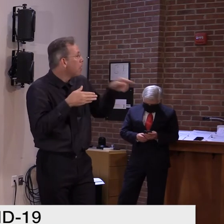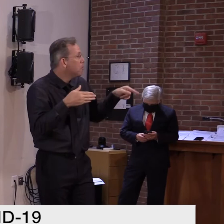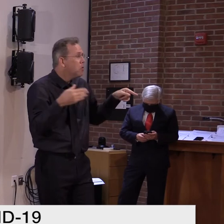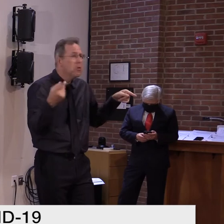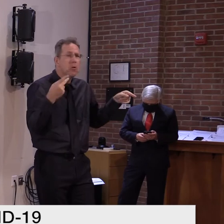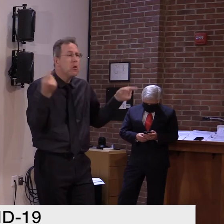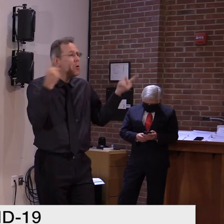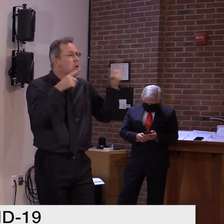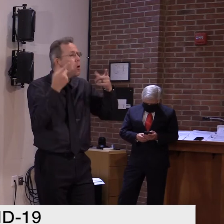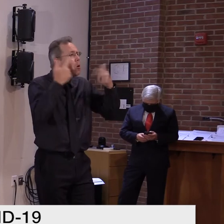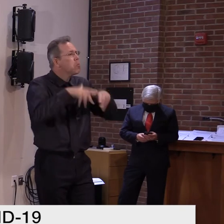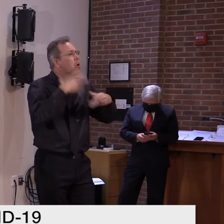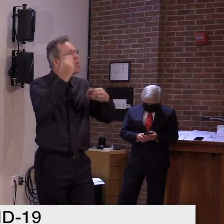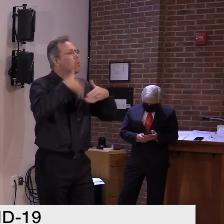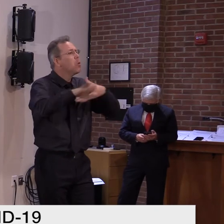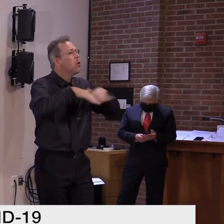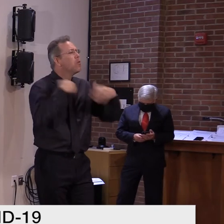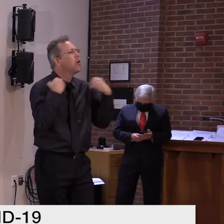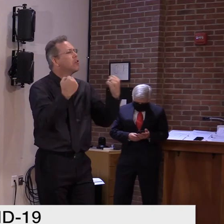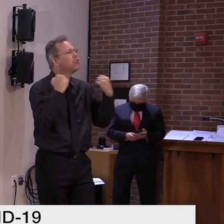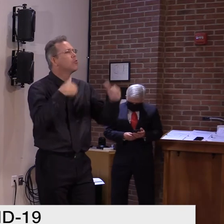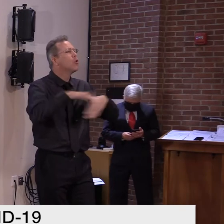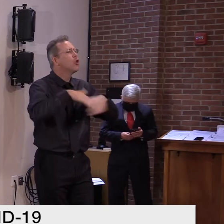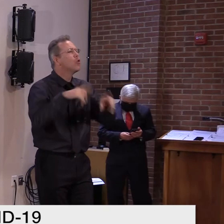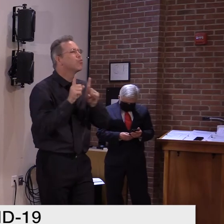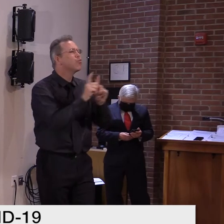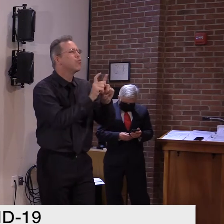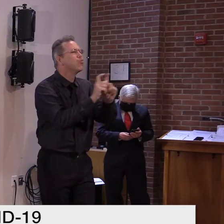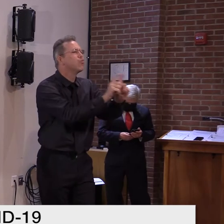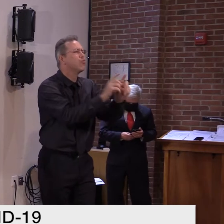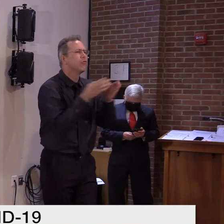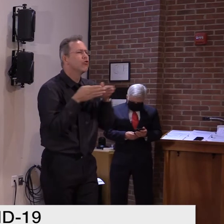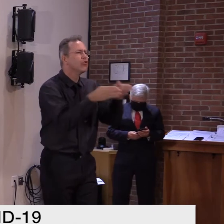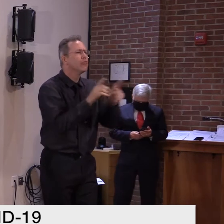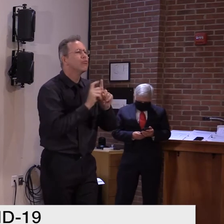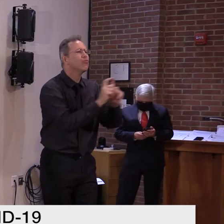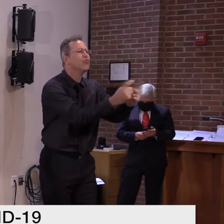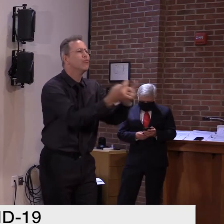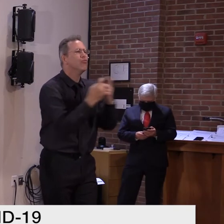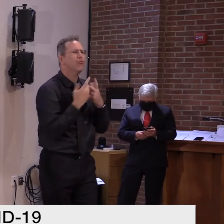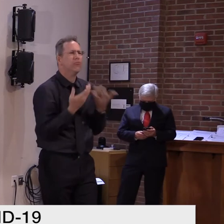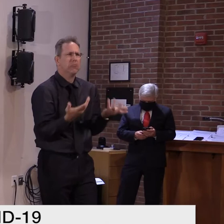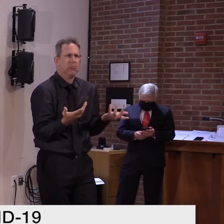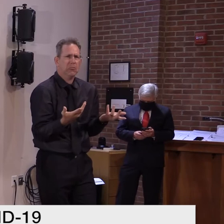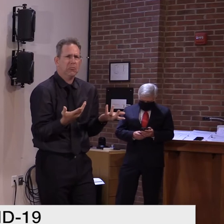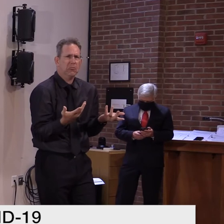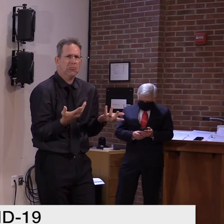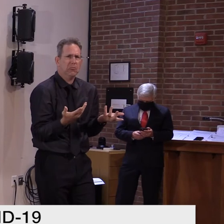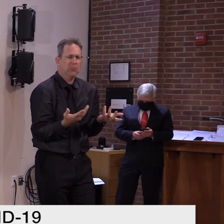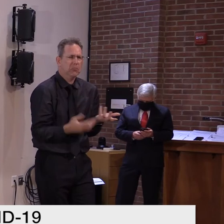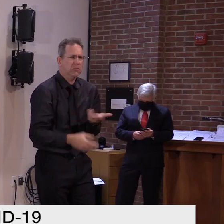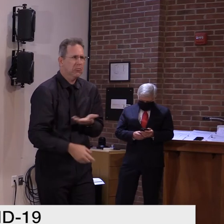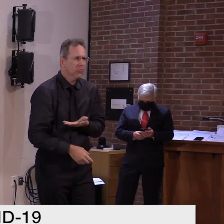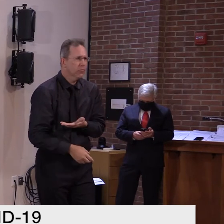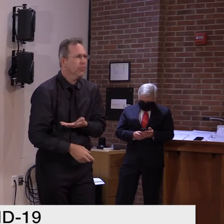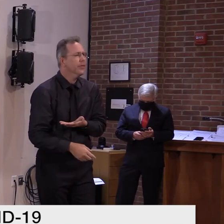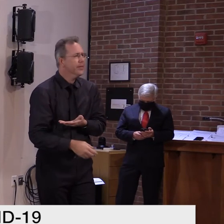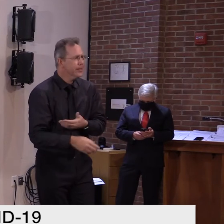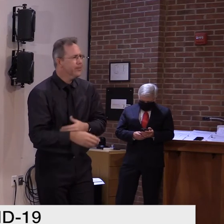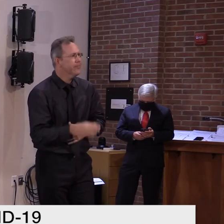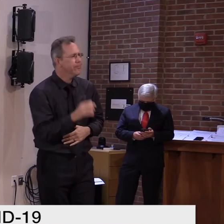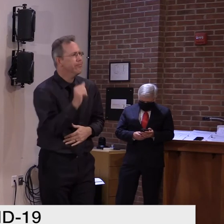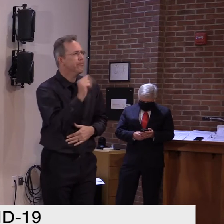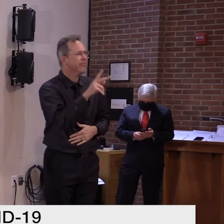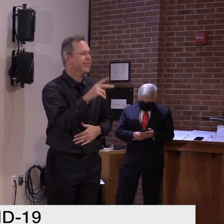potting with during this time. Yeah. Um, this is, uh, this is obviously different than the beginning. Uh, this is not stay home,